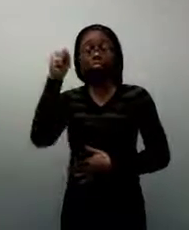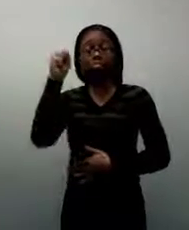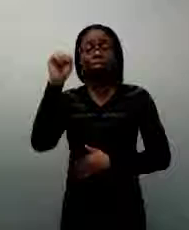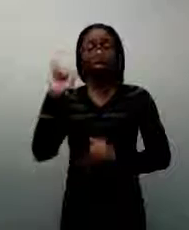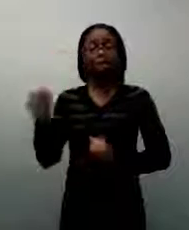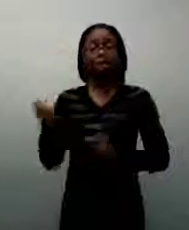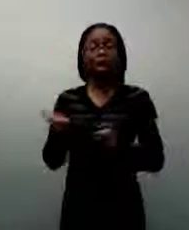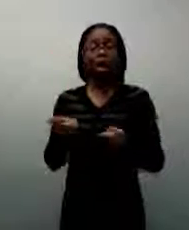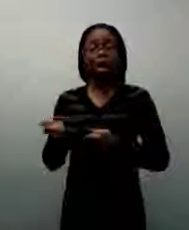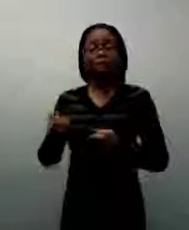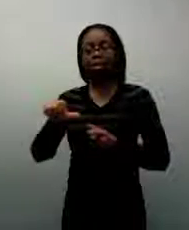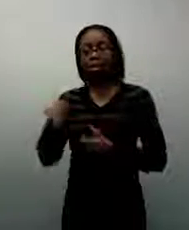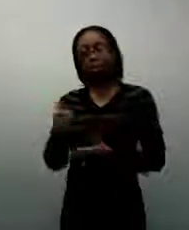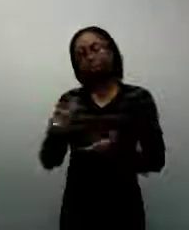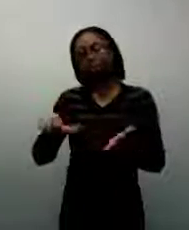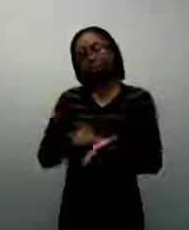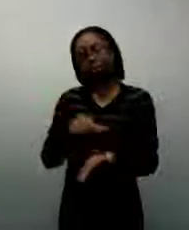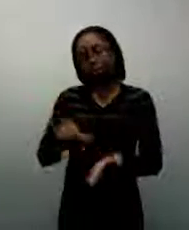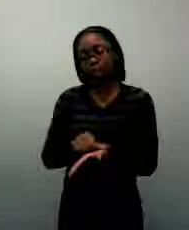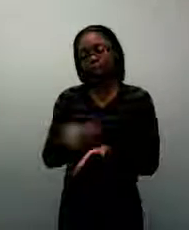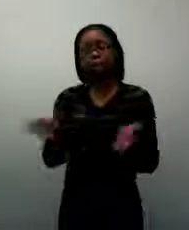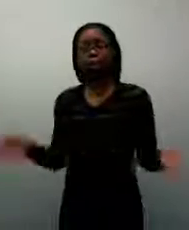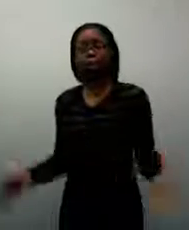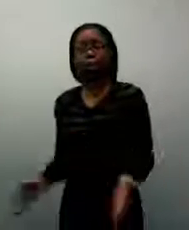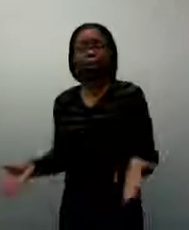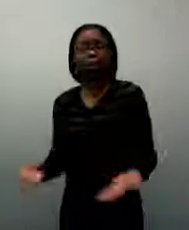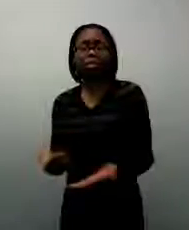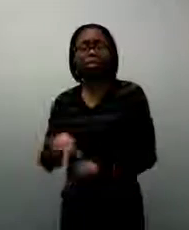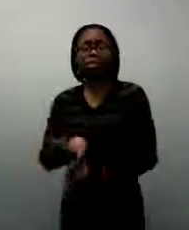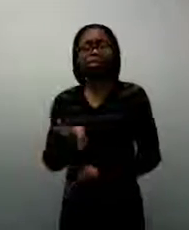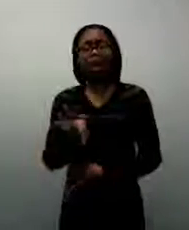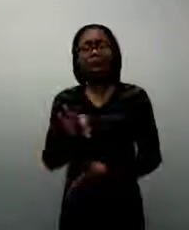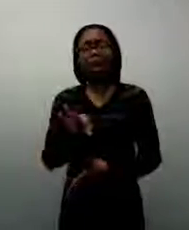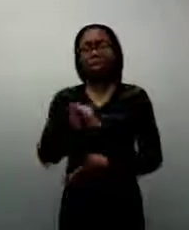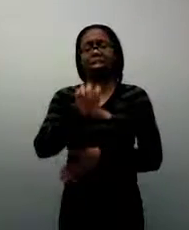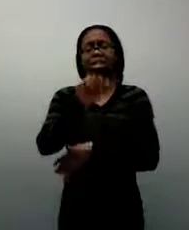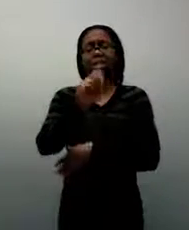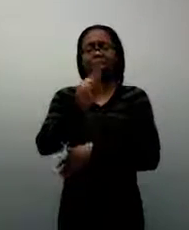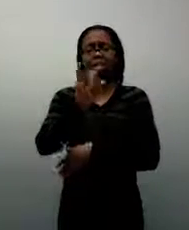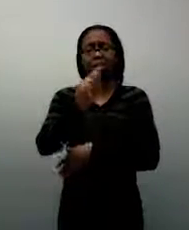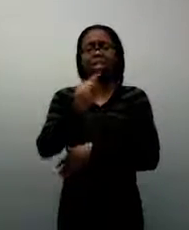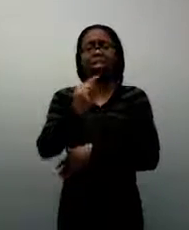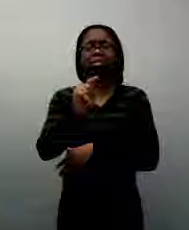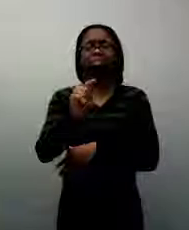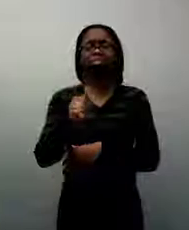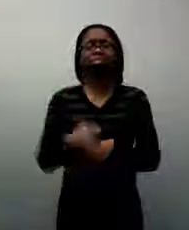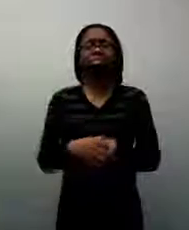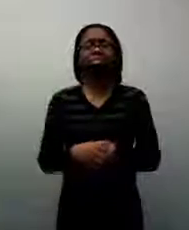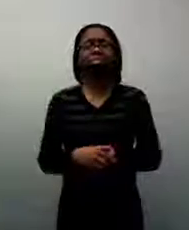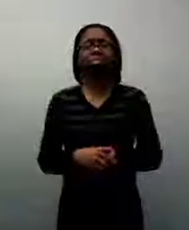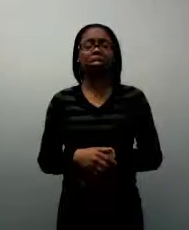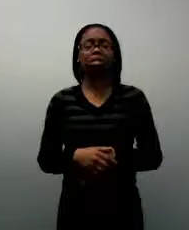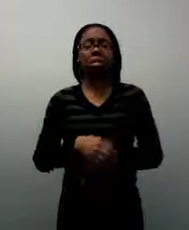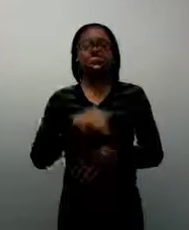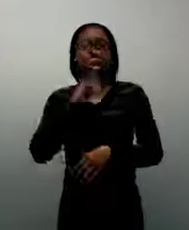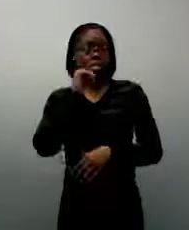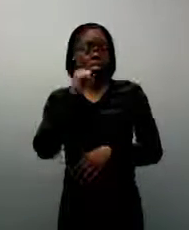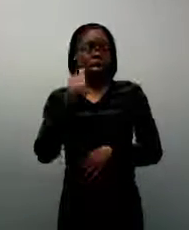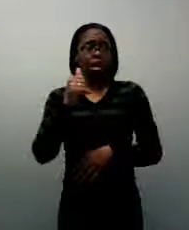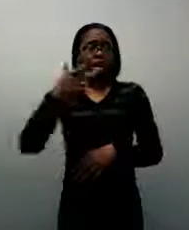the other pages, encourage them to find subjects that they enjoy. And if their favorite thing is horses, then go to